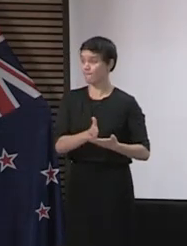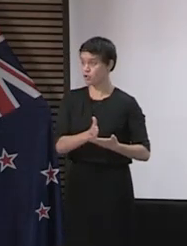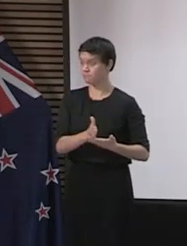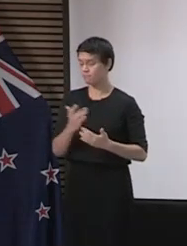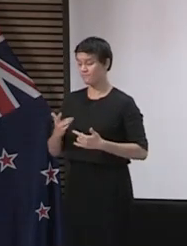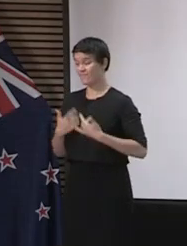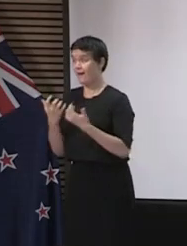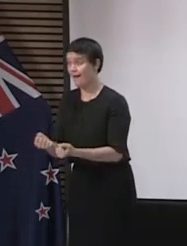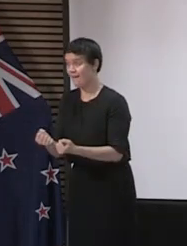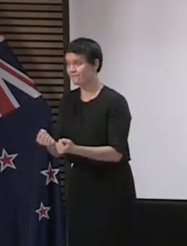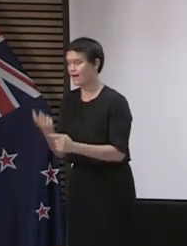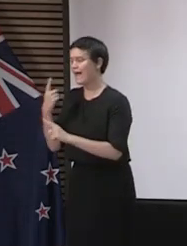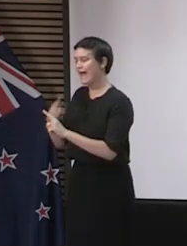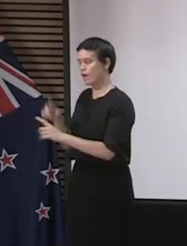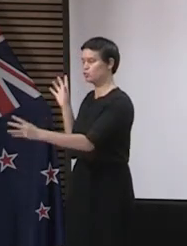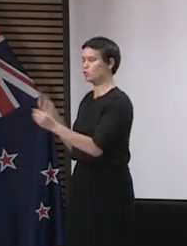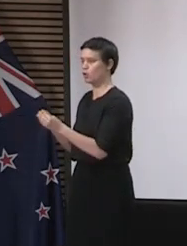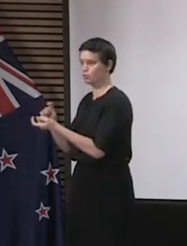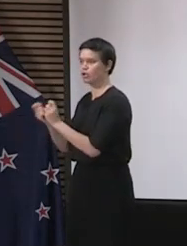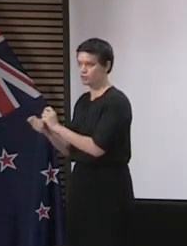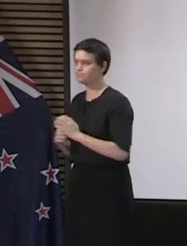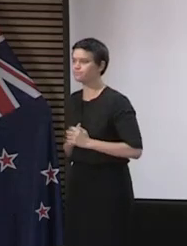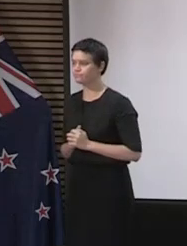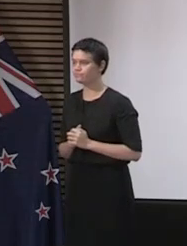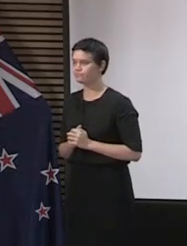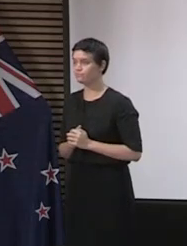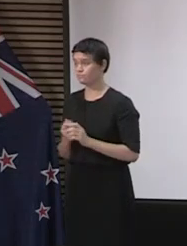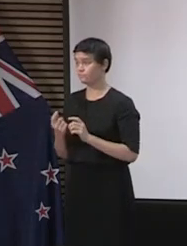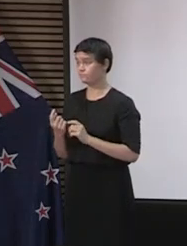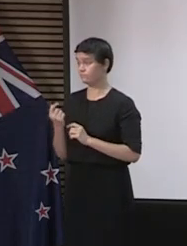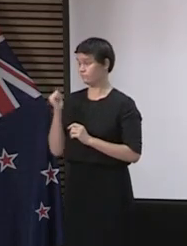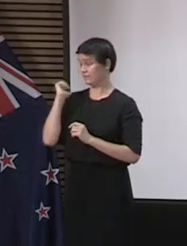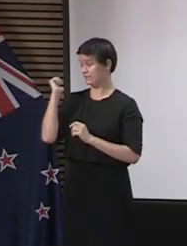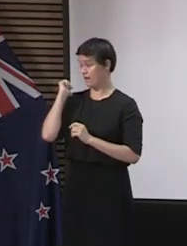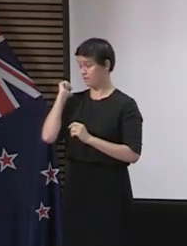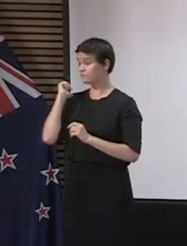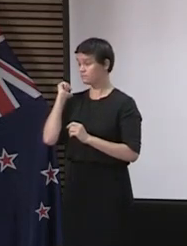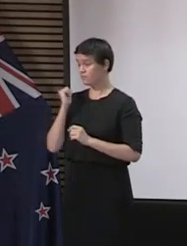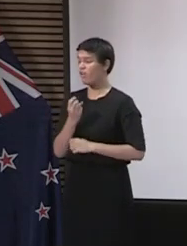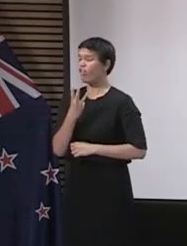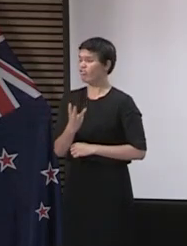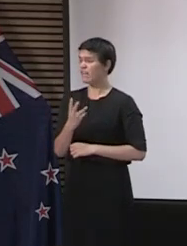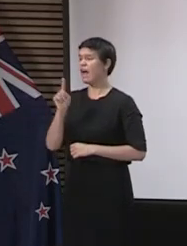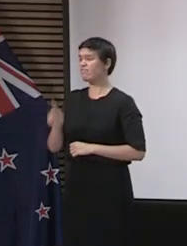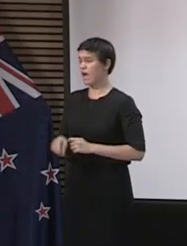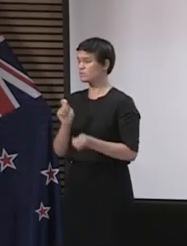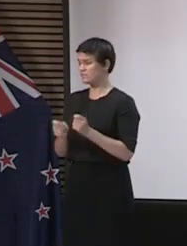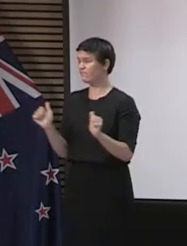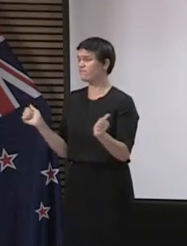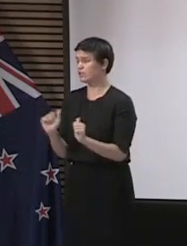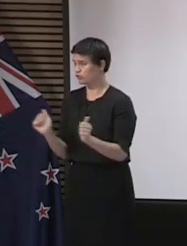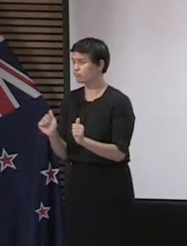Yesterday there were 2,939 laboratory tests processed. Our combined total to date is 123